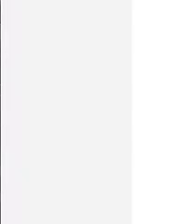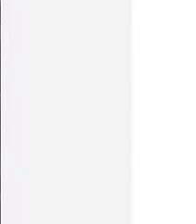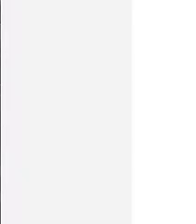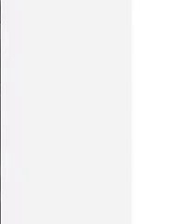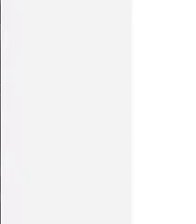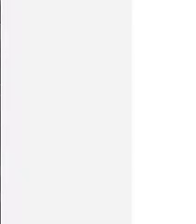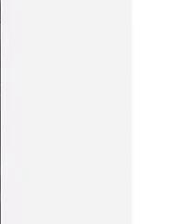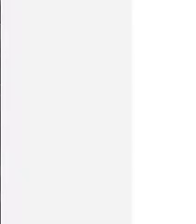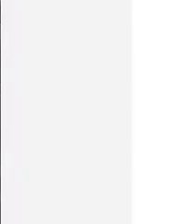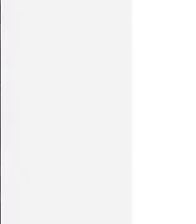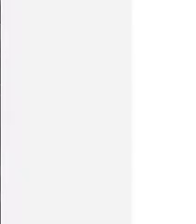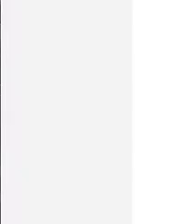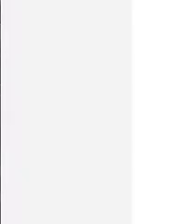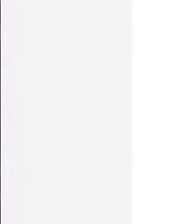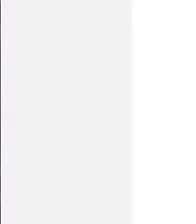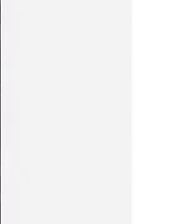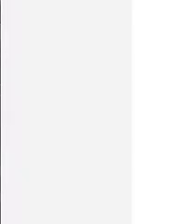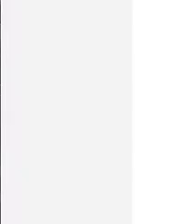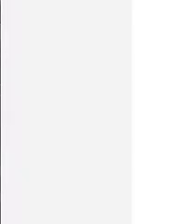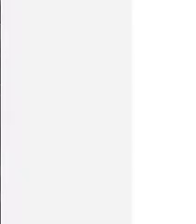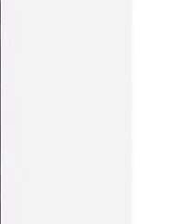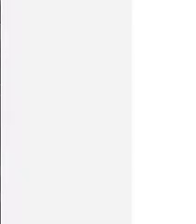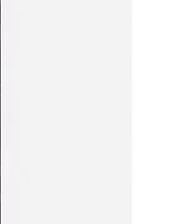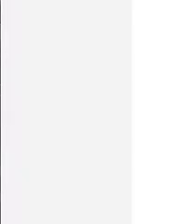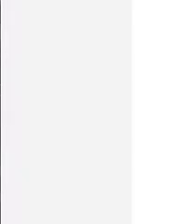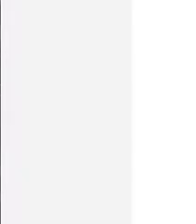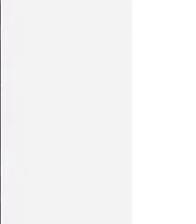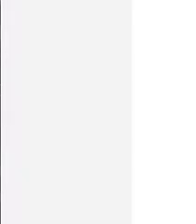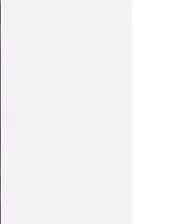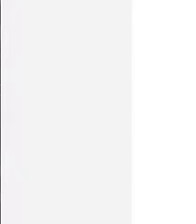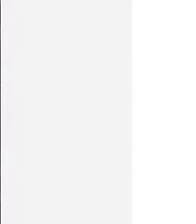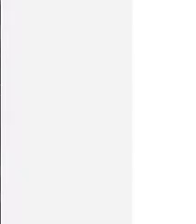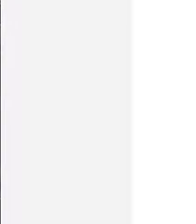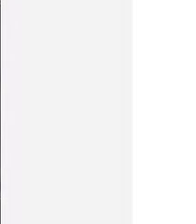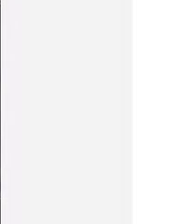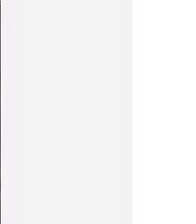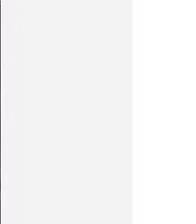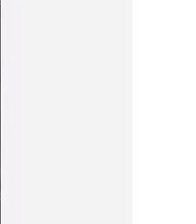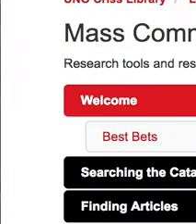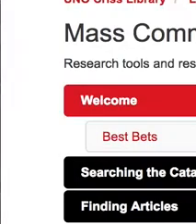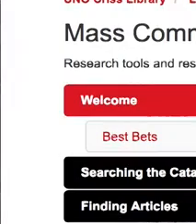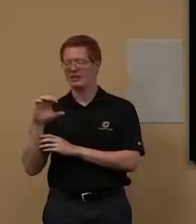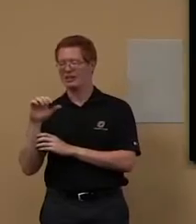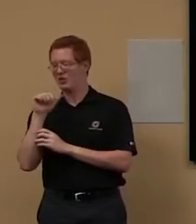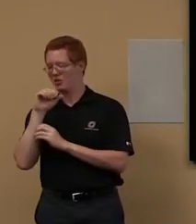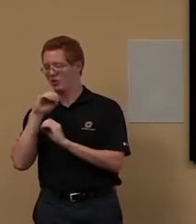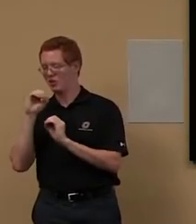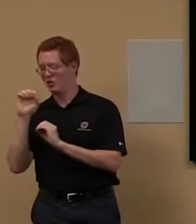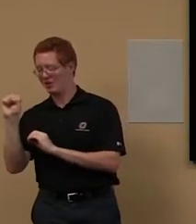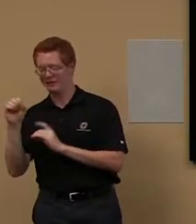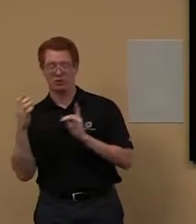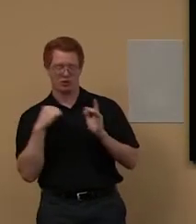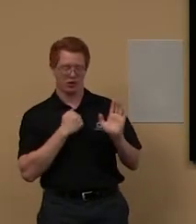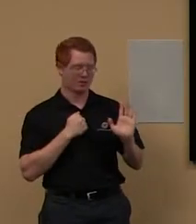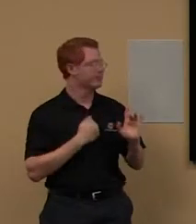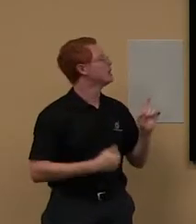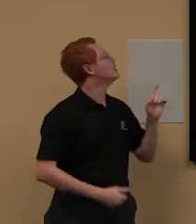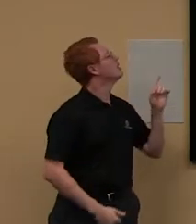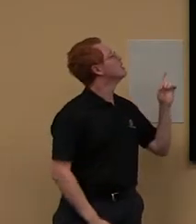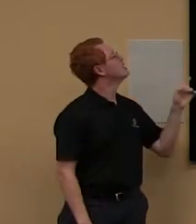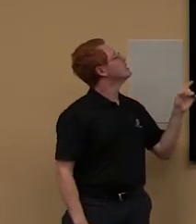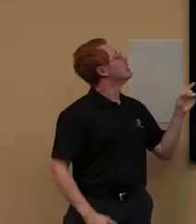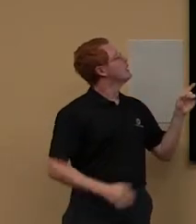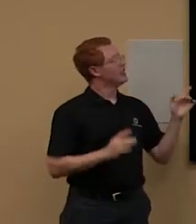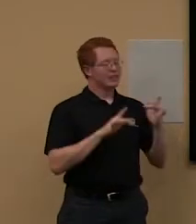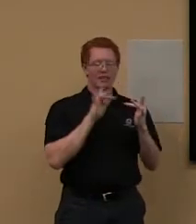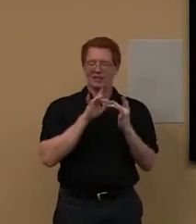Communication, sorry, without the S. Um, so, you have a research guide here. So, all you do is just click